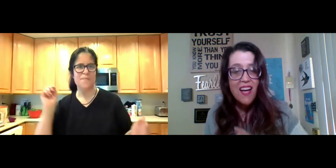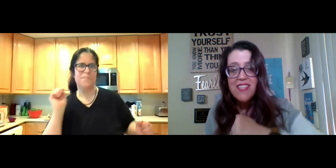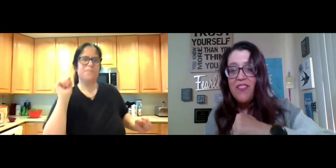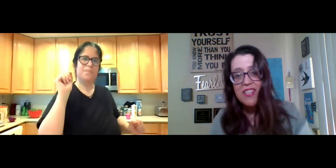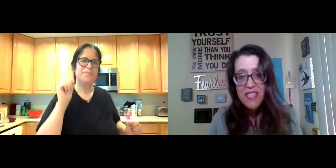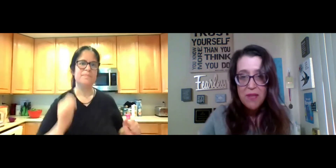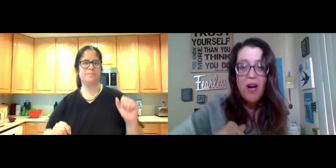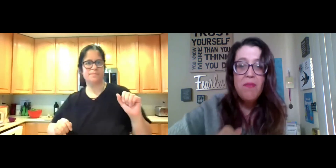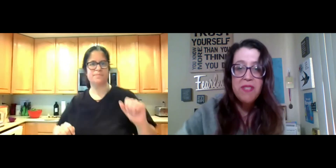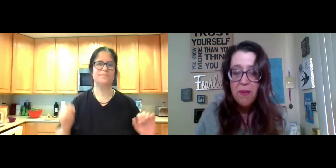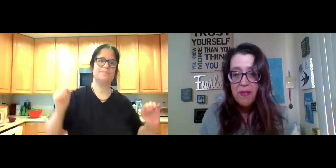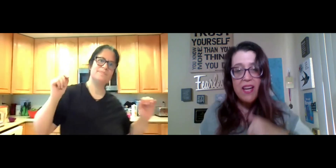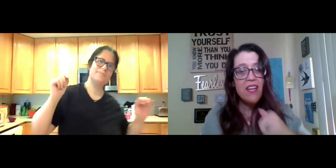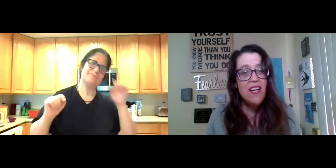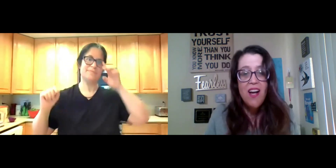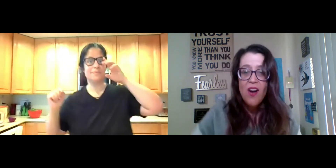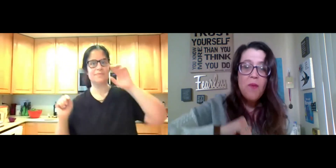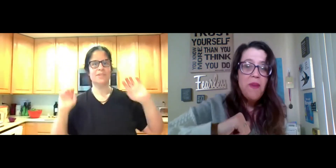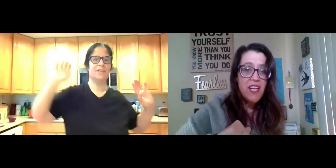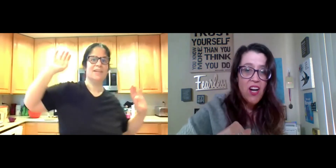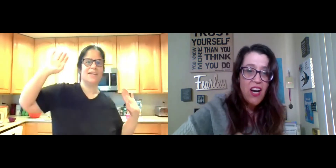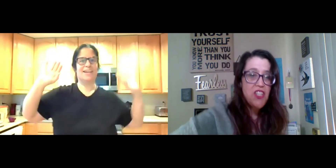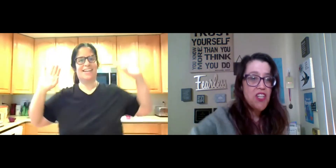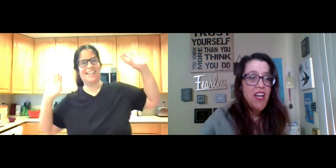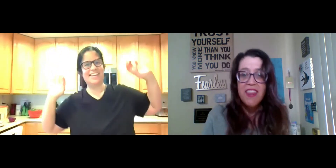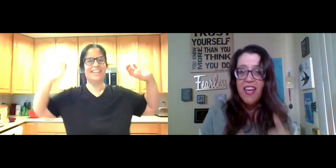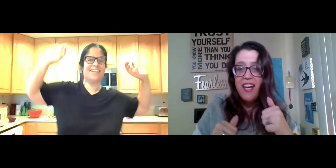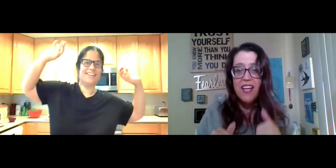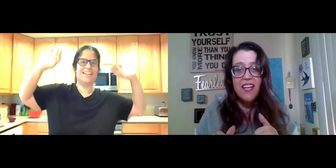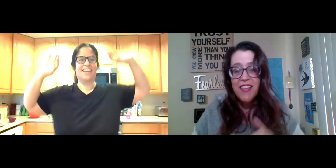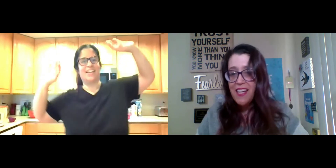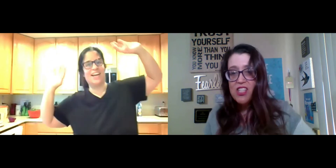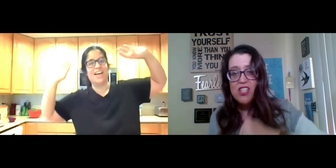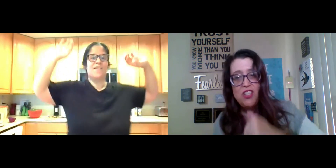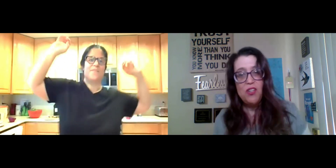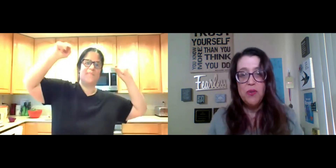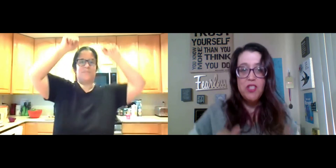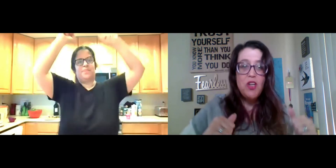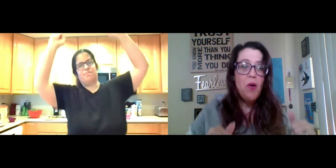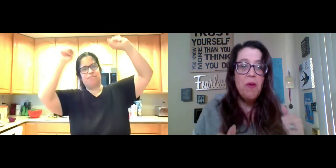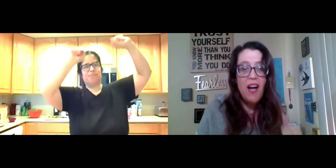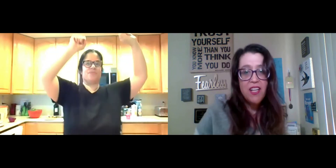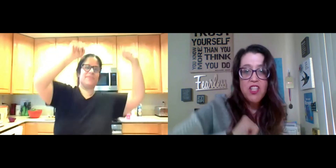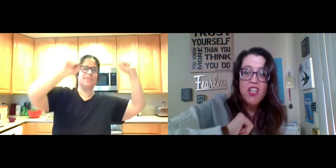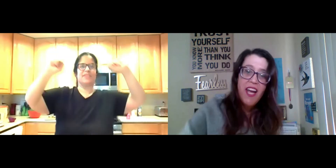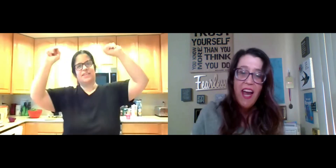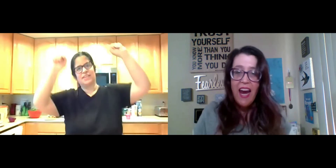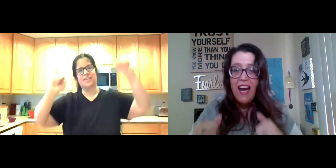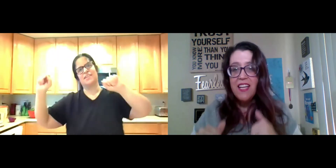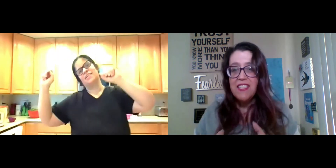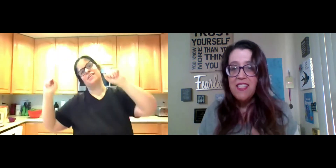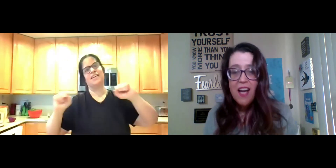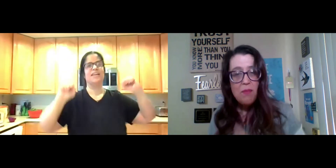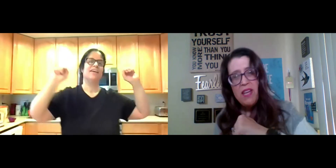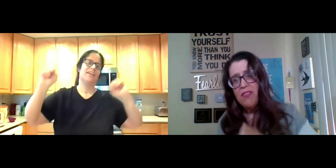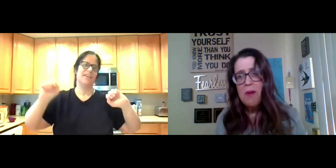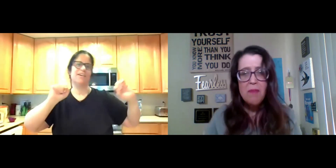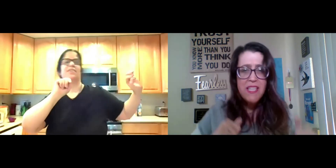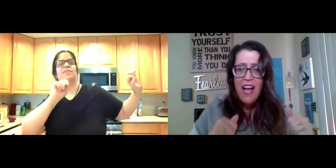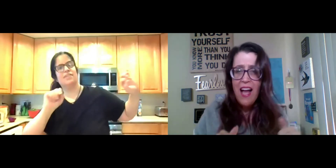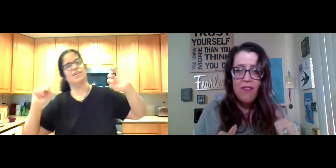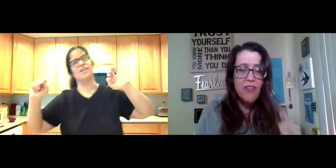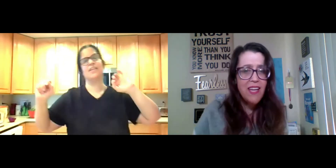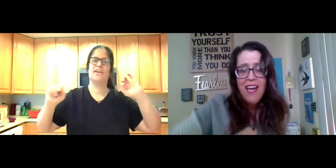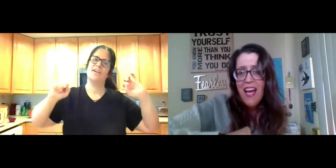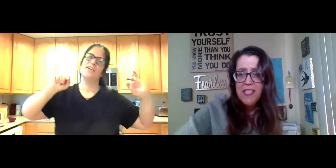that because I definitely see moms and I'm like, Oh my gosh, they, they just do so much. And, um, even